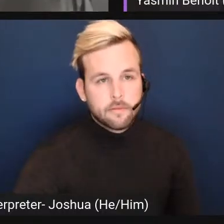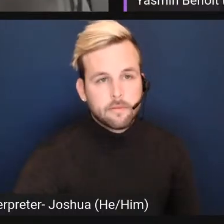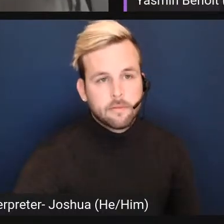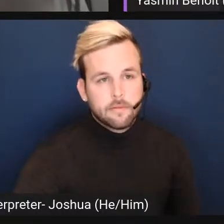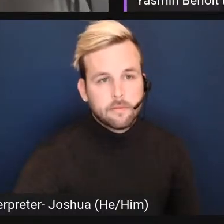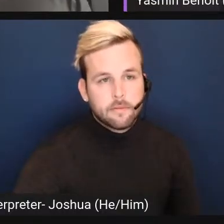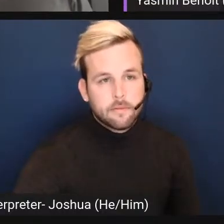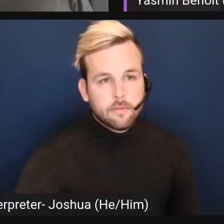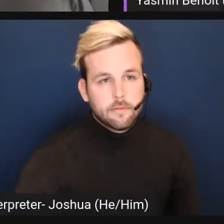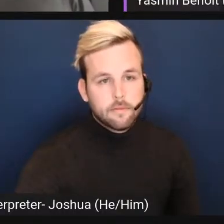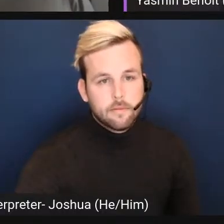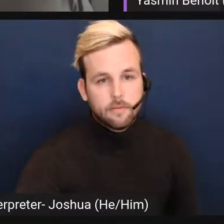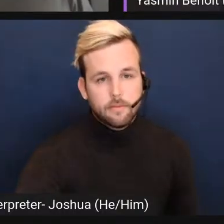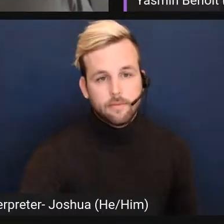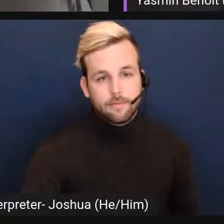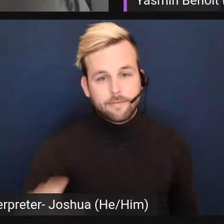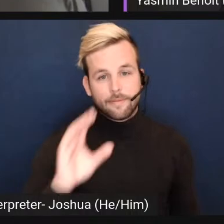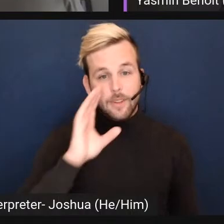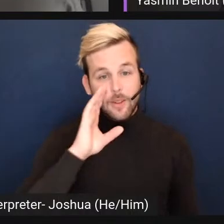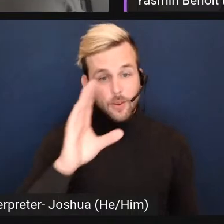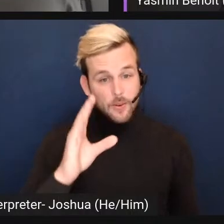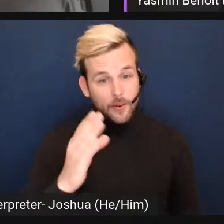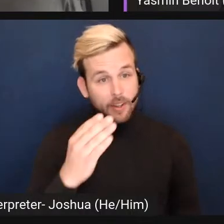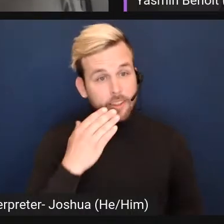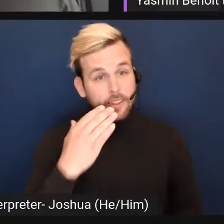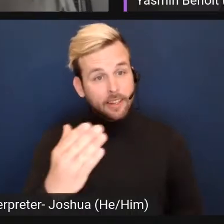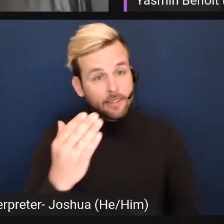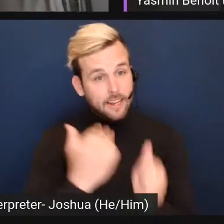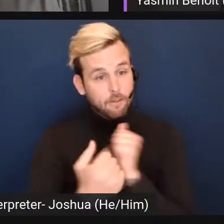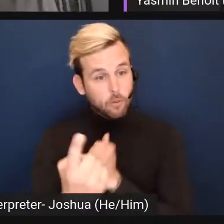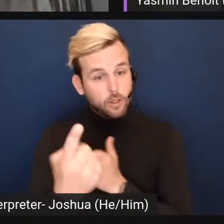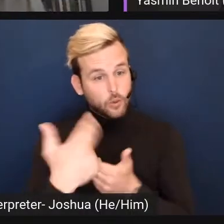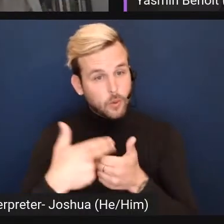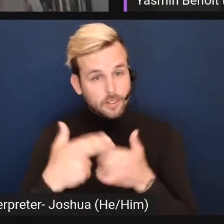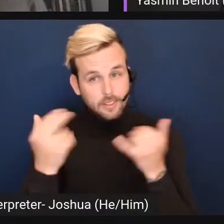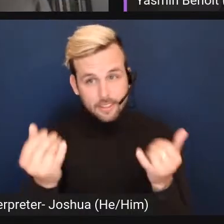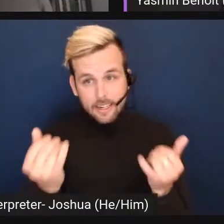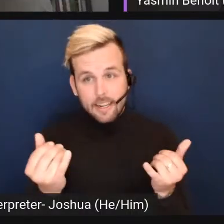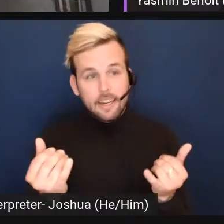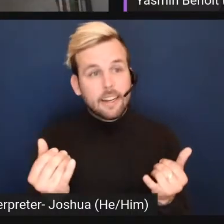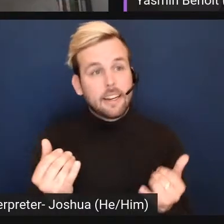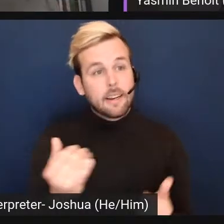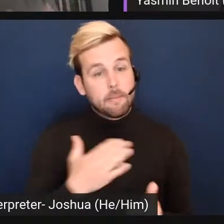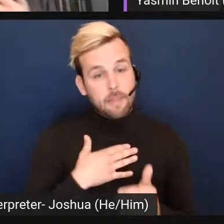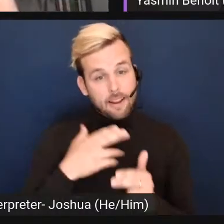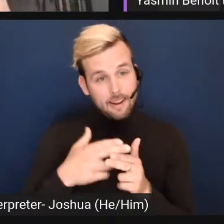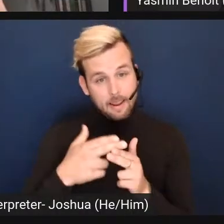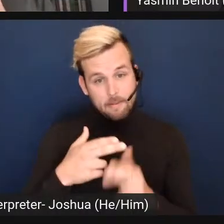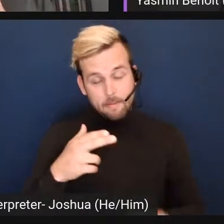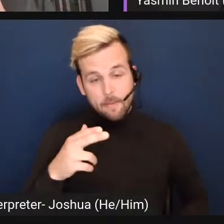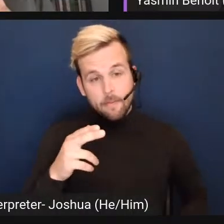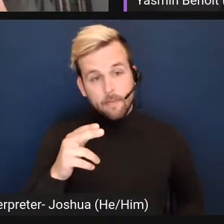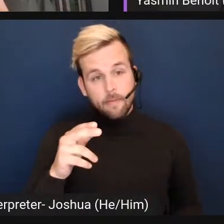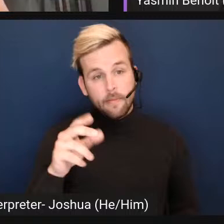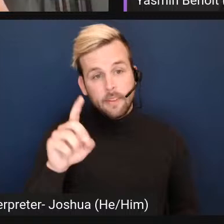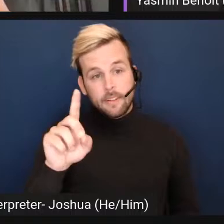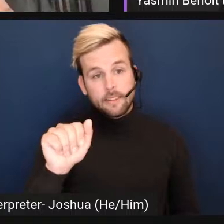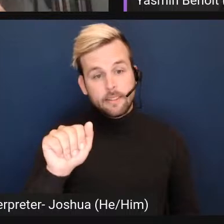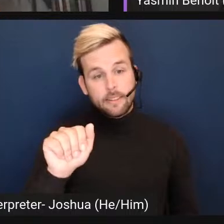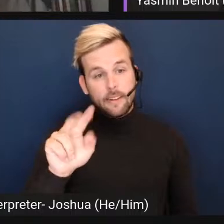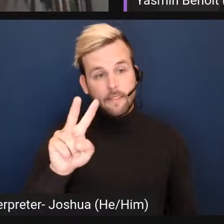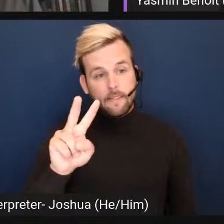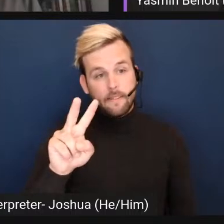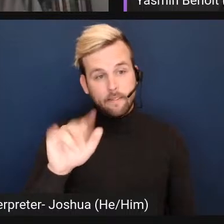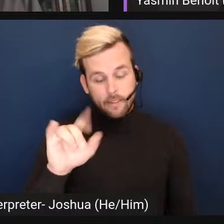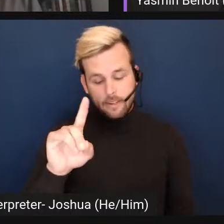Hello. Thanks to everyone joining us today. My name is David J. I